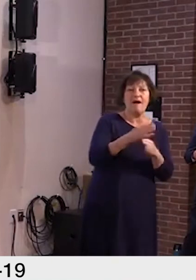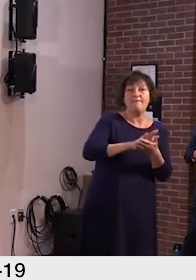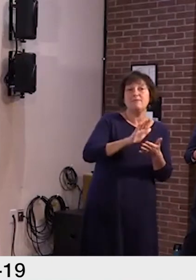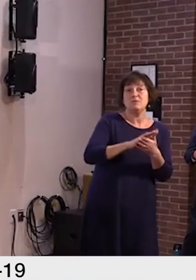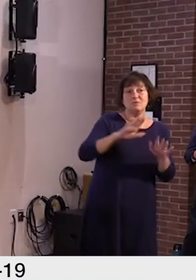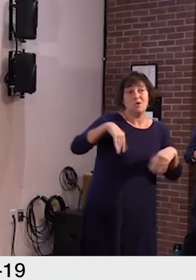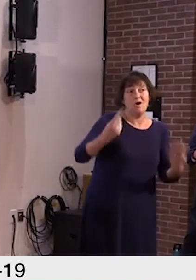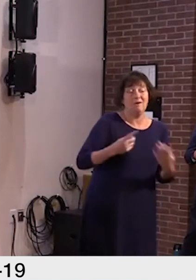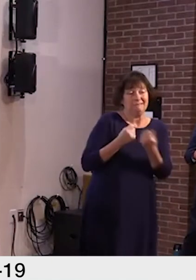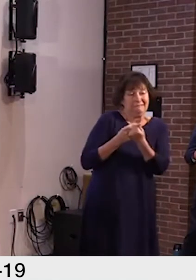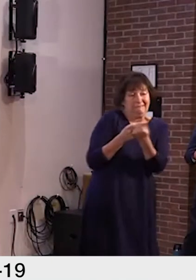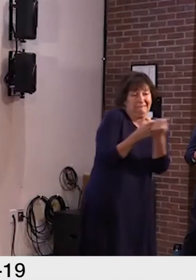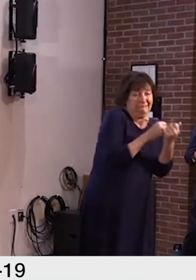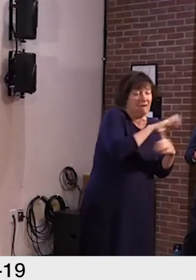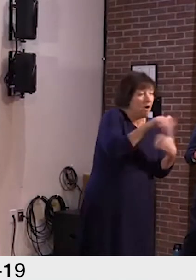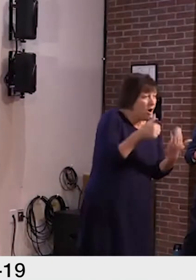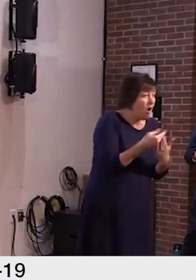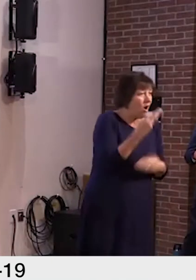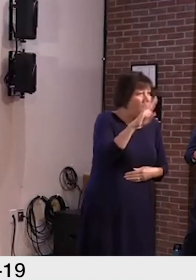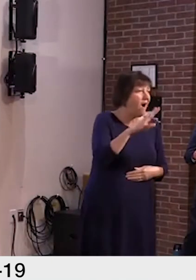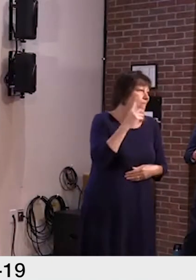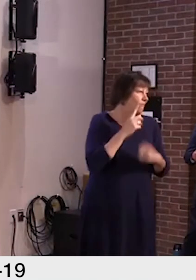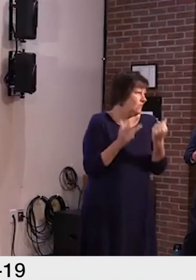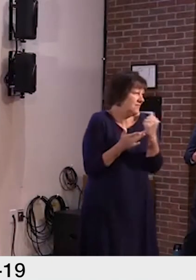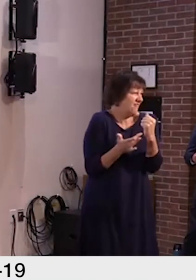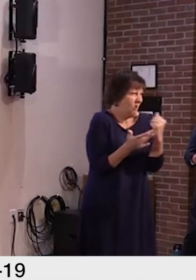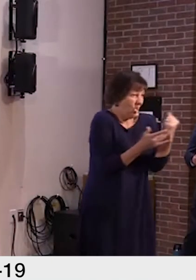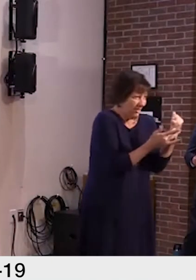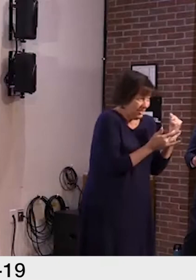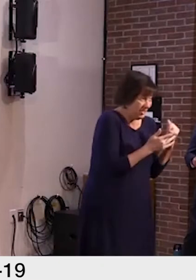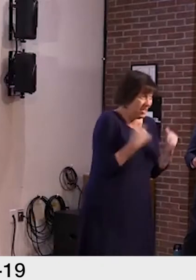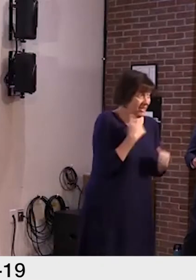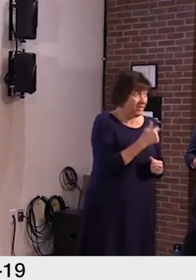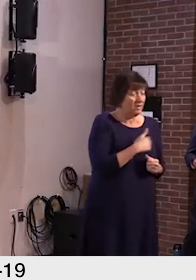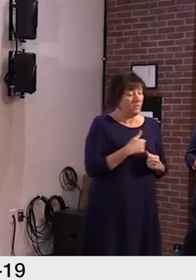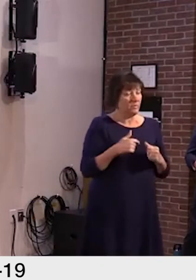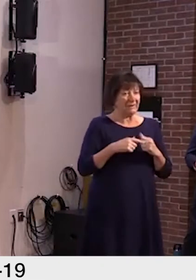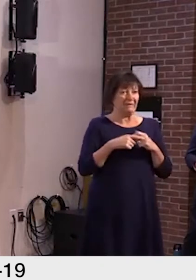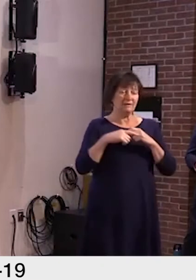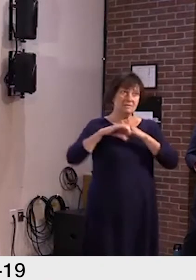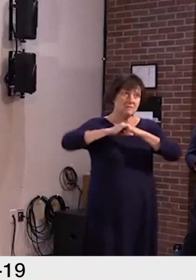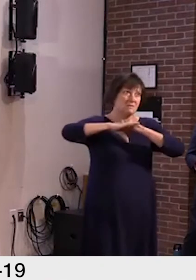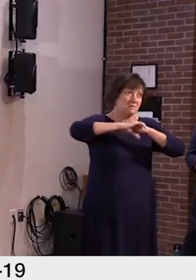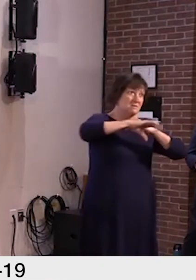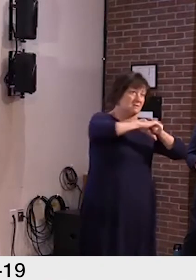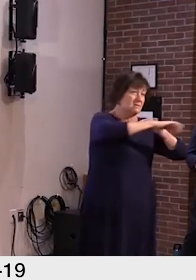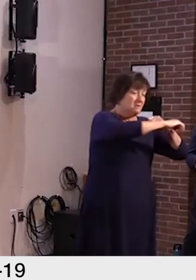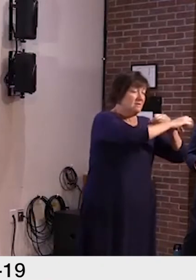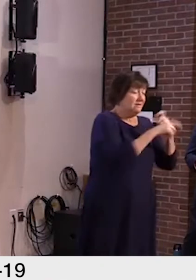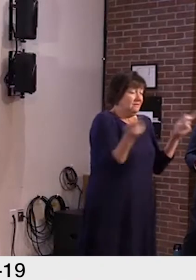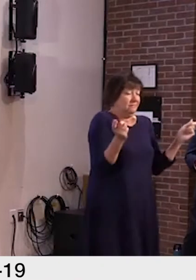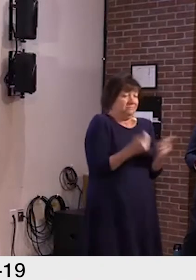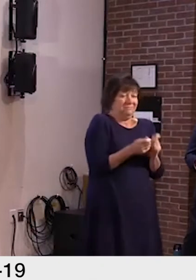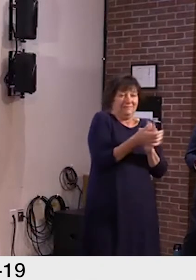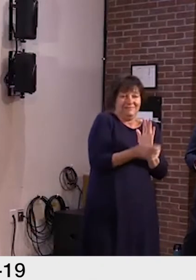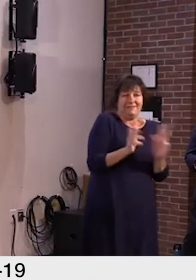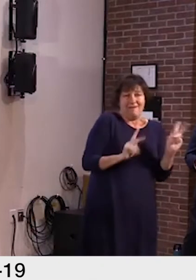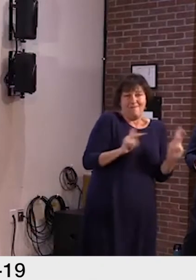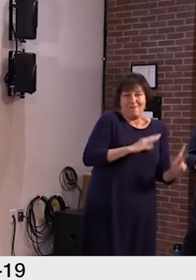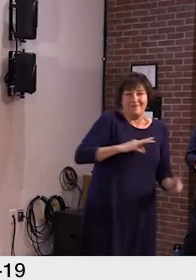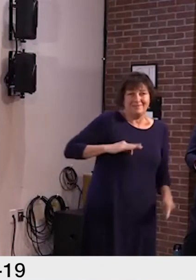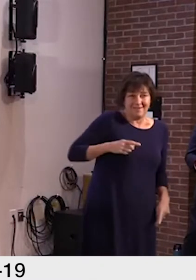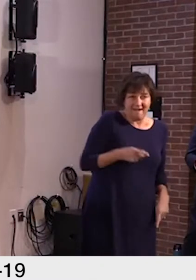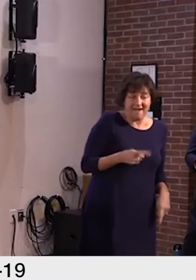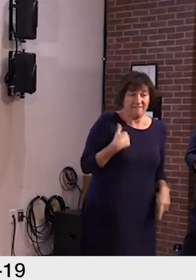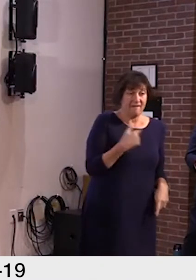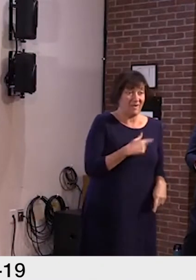technical assistance for all of the hub sites. We created an extensive staffing campaign to find qualified individuals and we